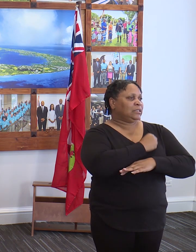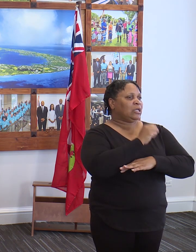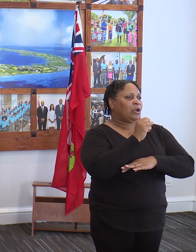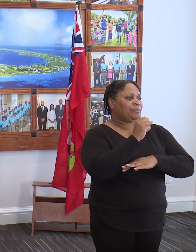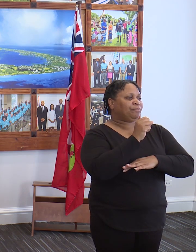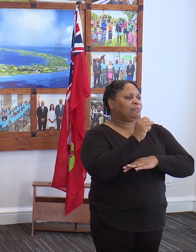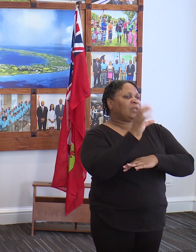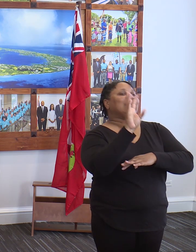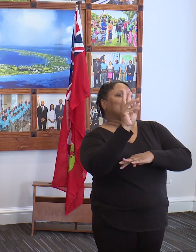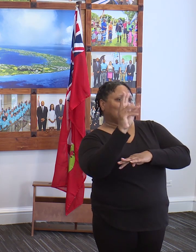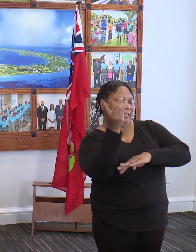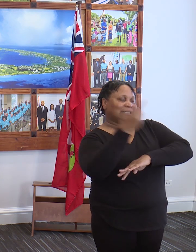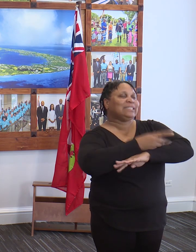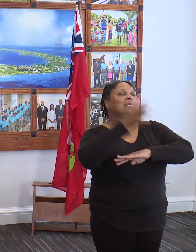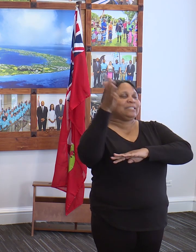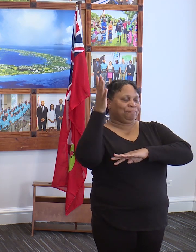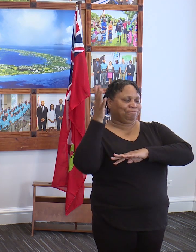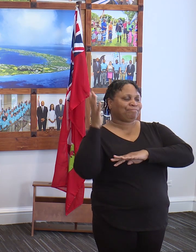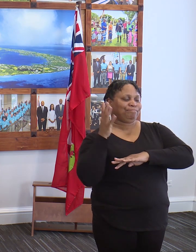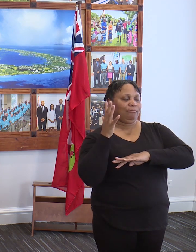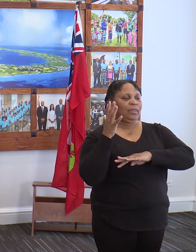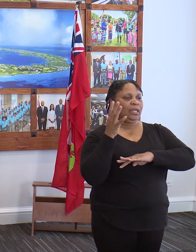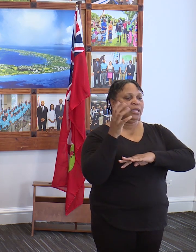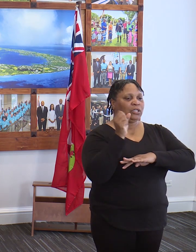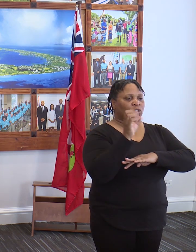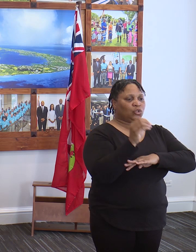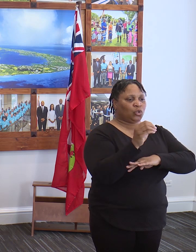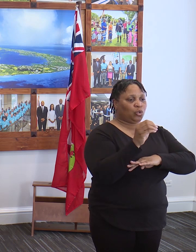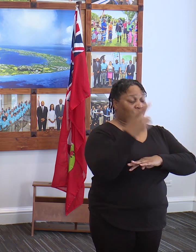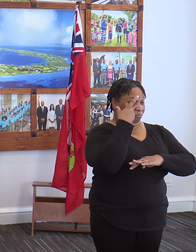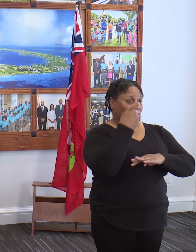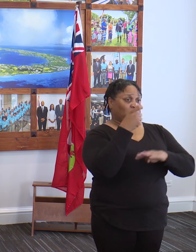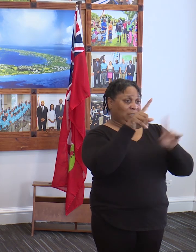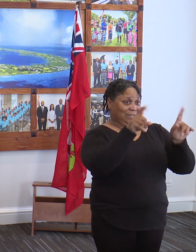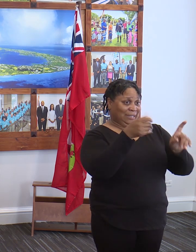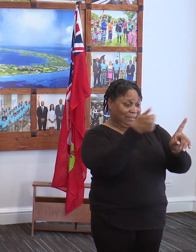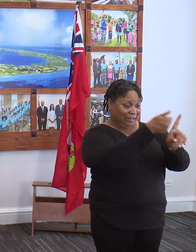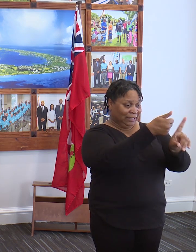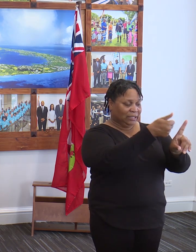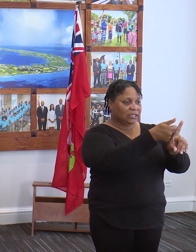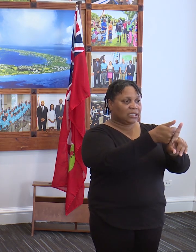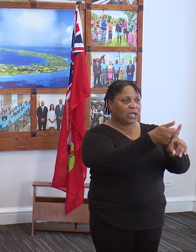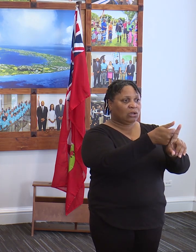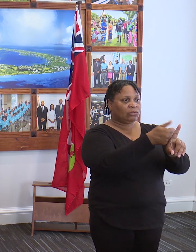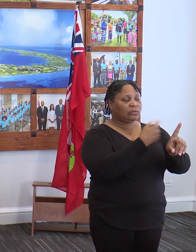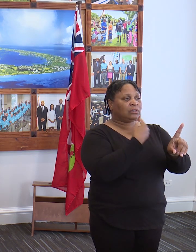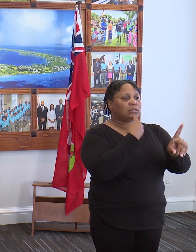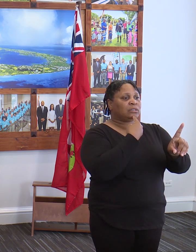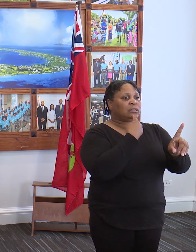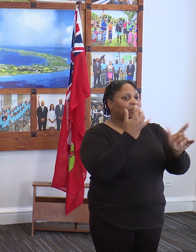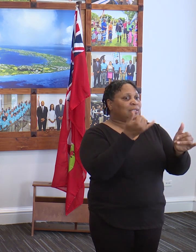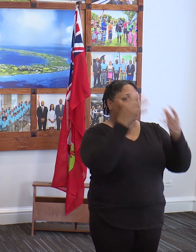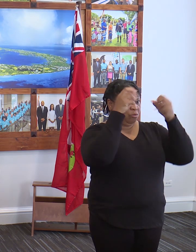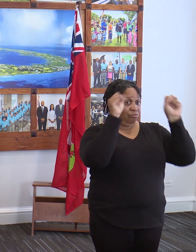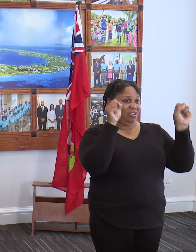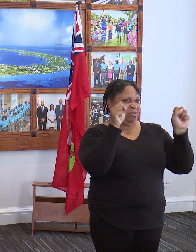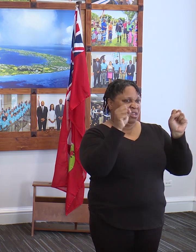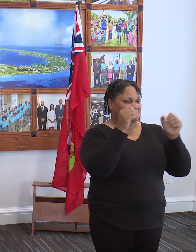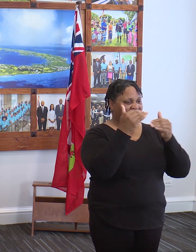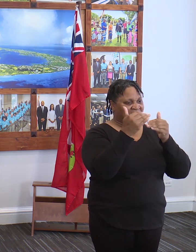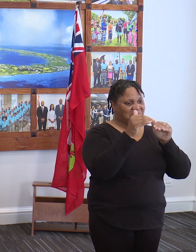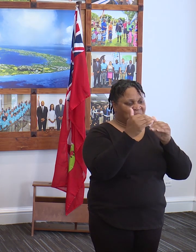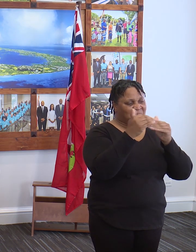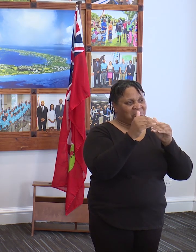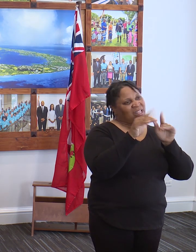days ago. However, as it relates to the actual testing themselves, there are, as the Premier indicated, we do have a minimal